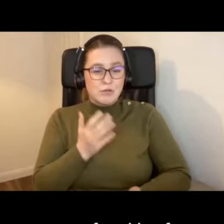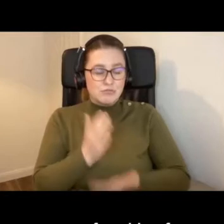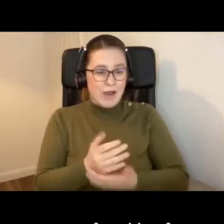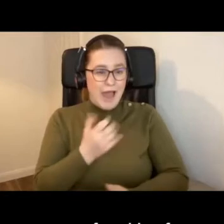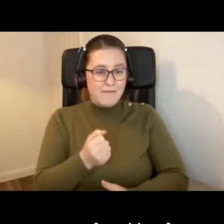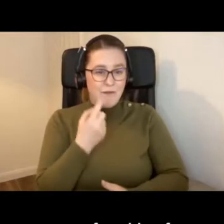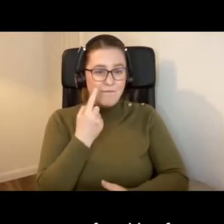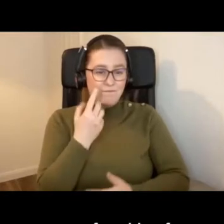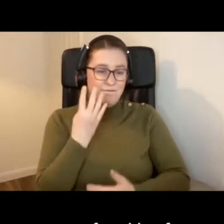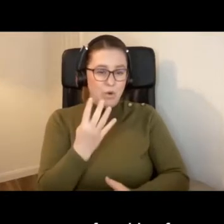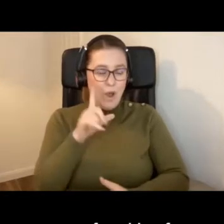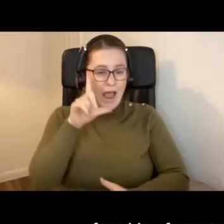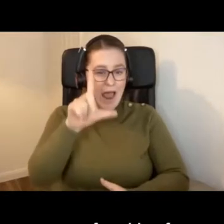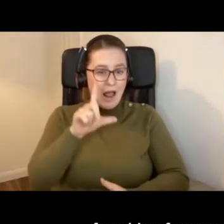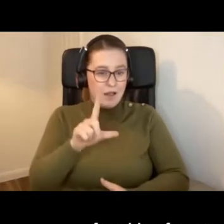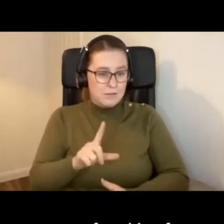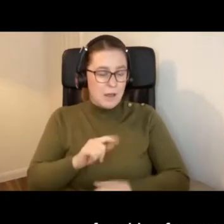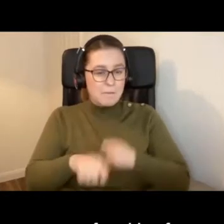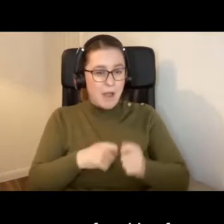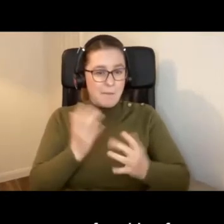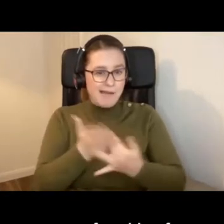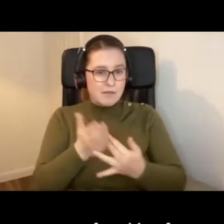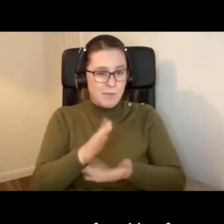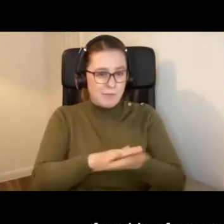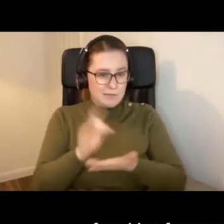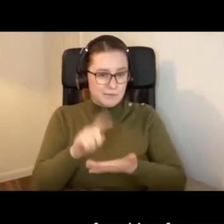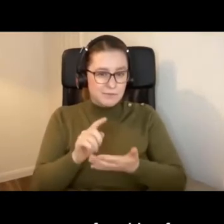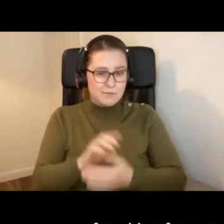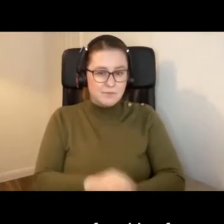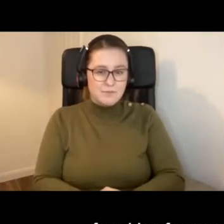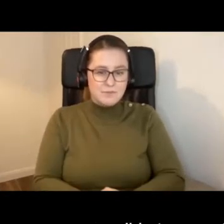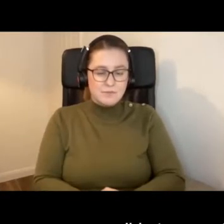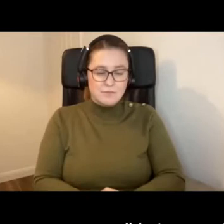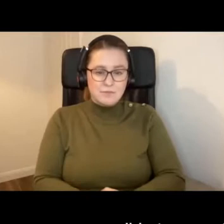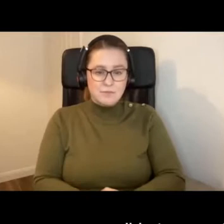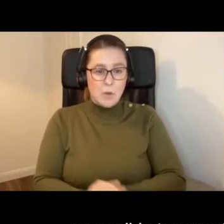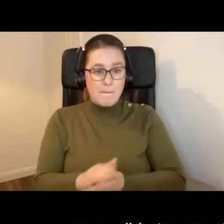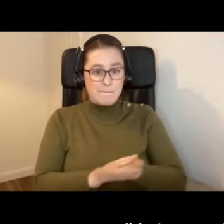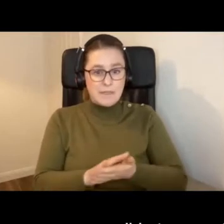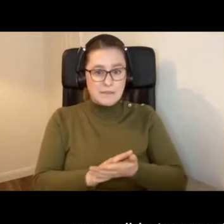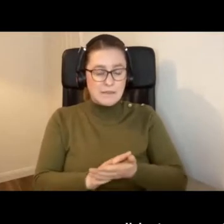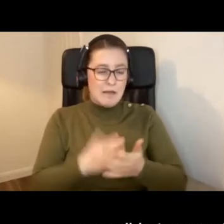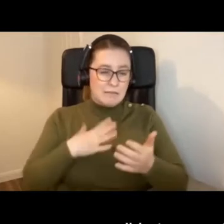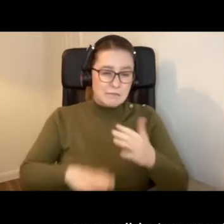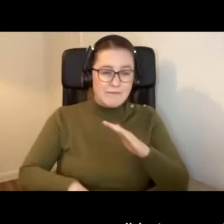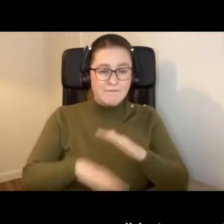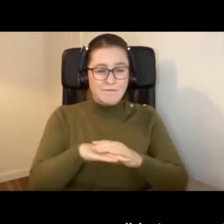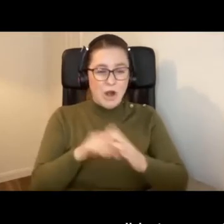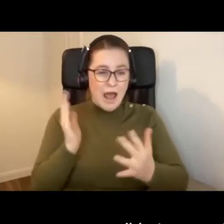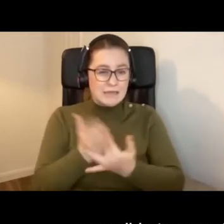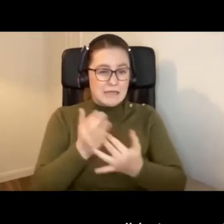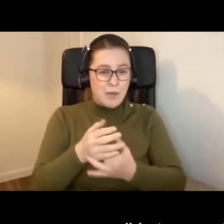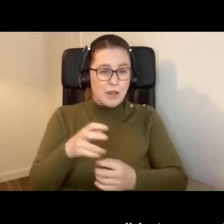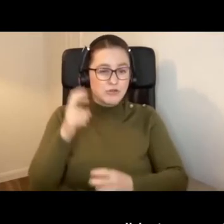accessibility. Let me get there around and about, which means fully accessible transport,